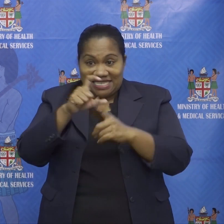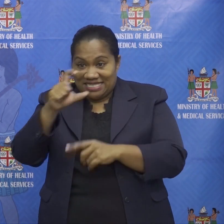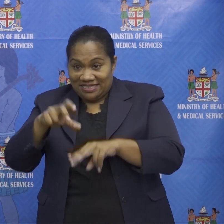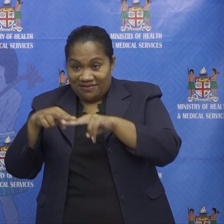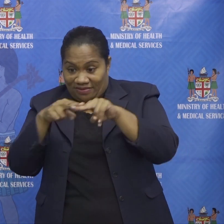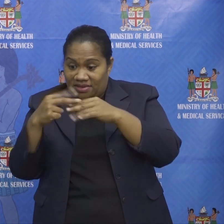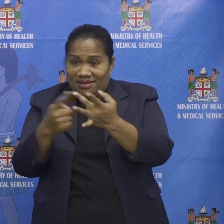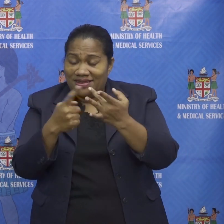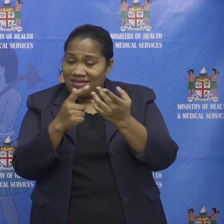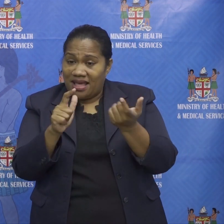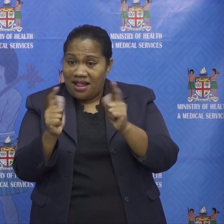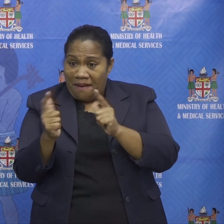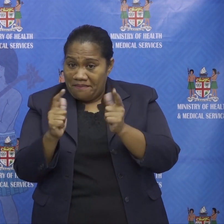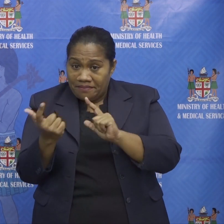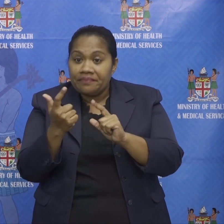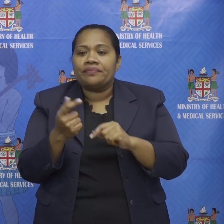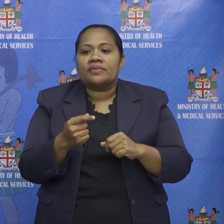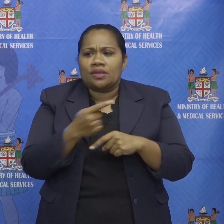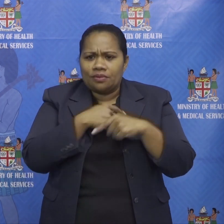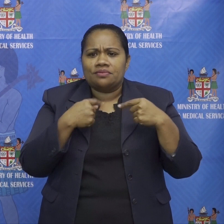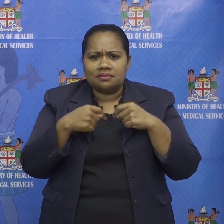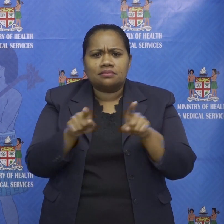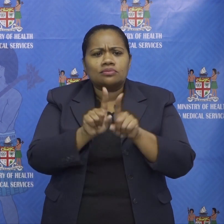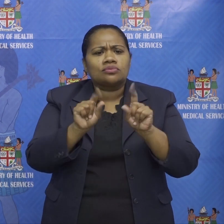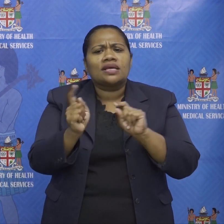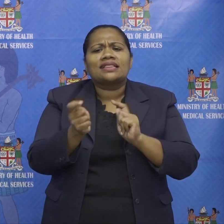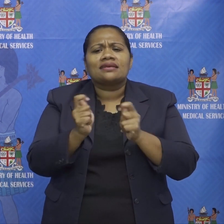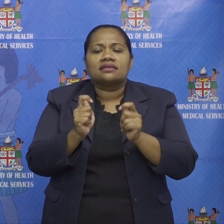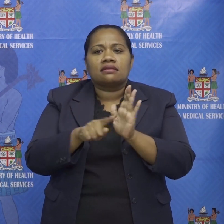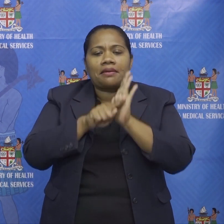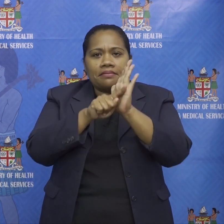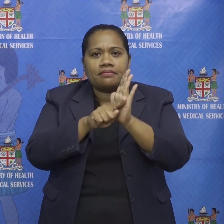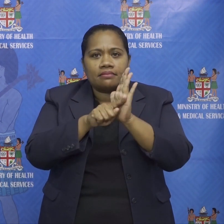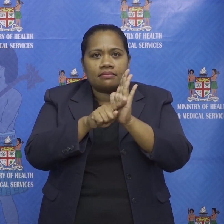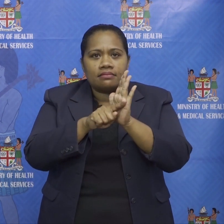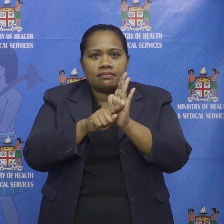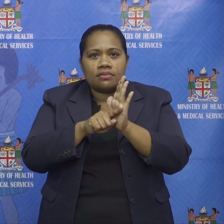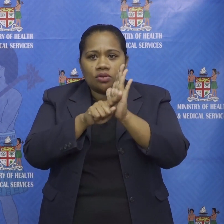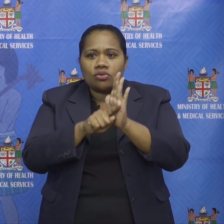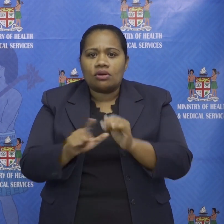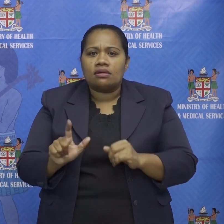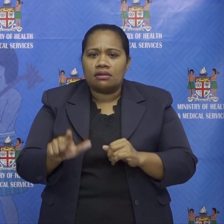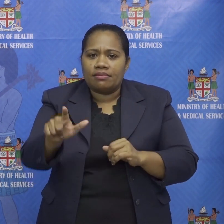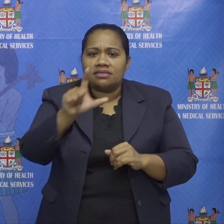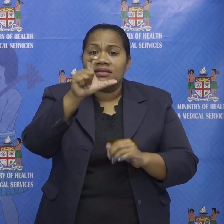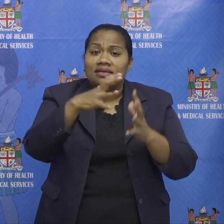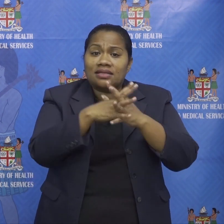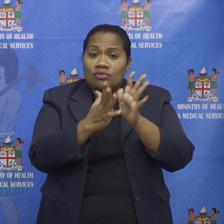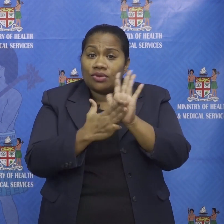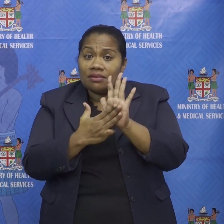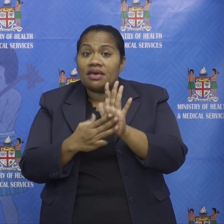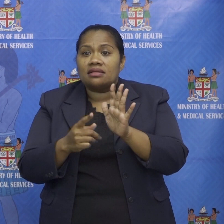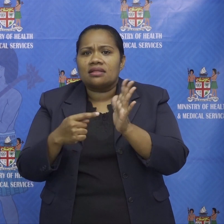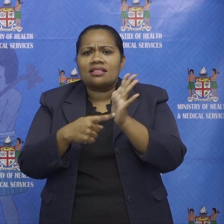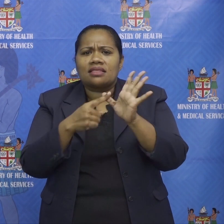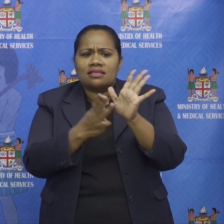labs around the country so we're also doing testing at lambasa hospital at lotoko hospital some at cwm also at tamavotumi which normally